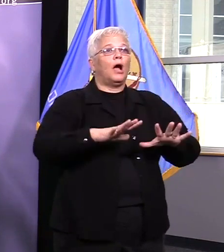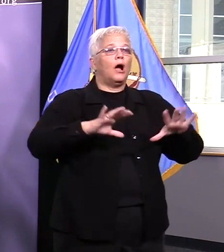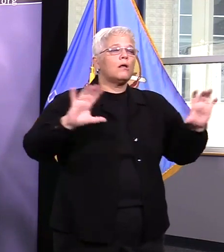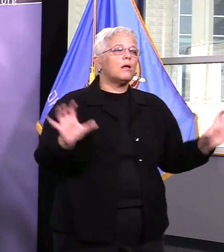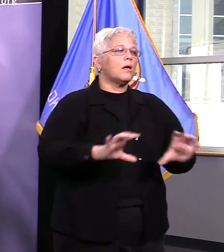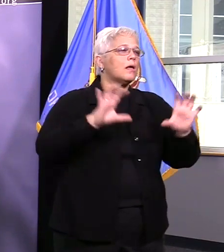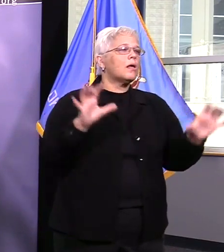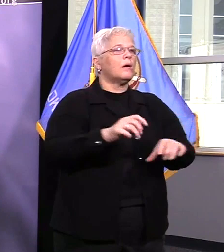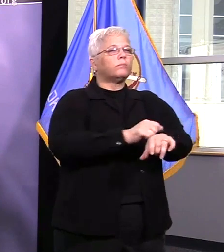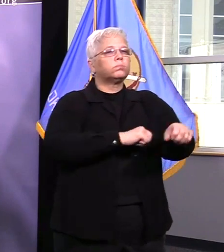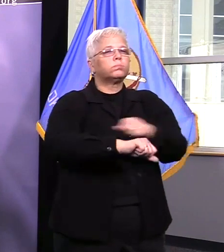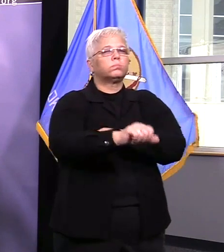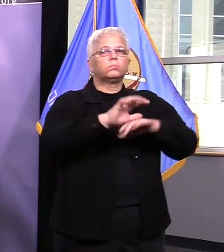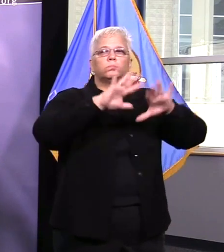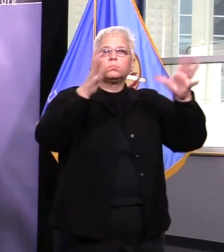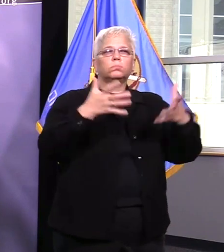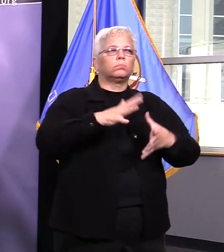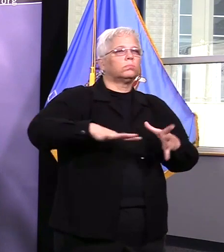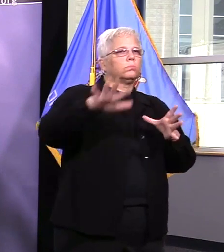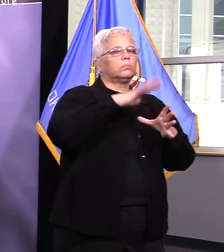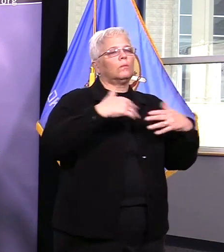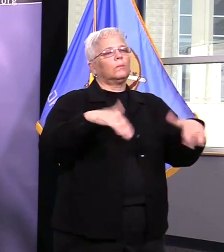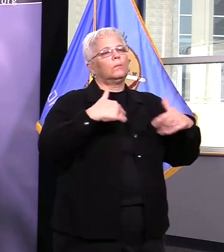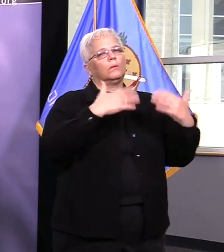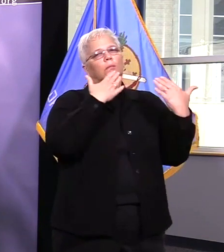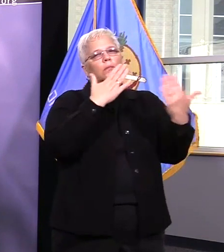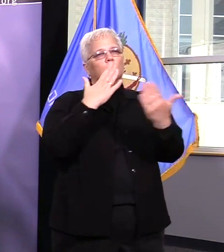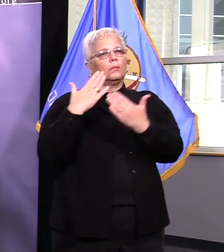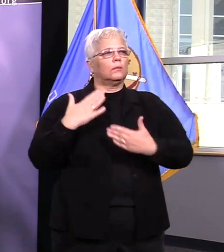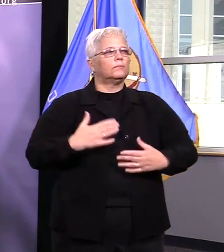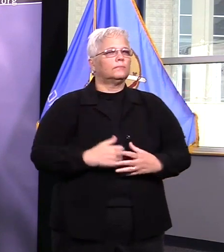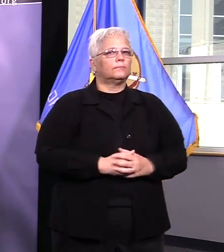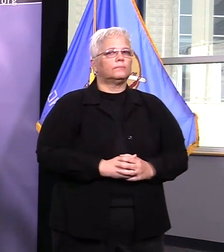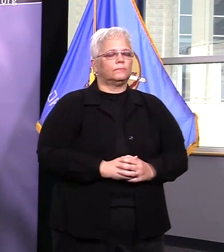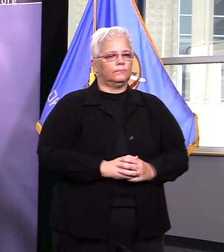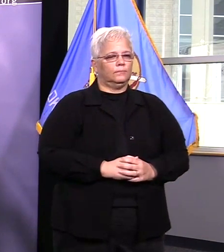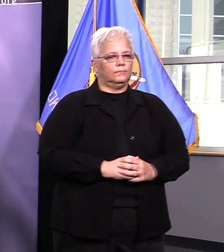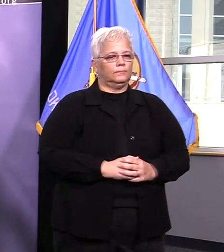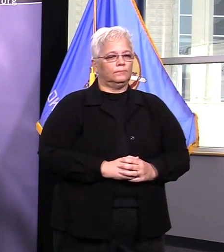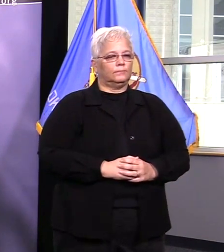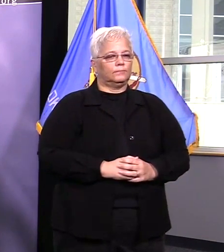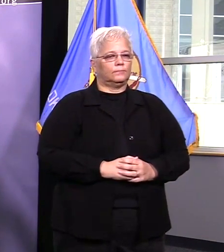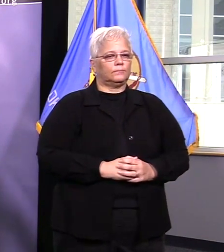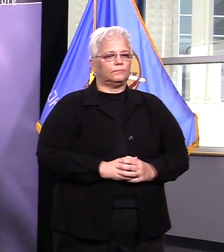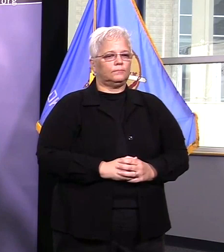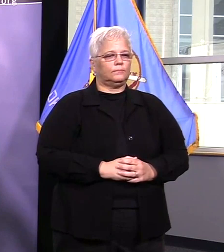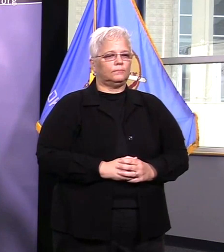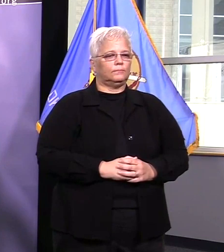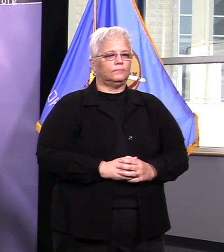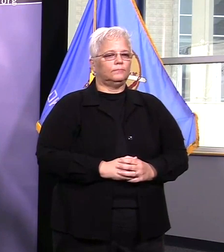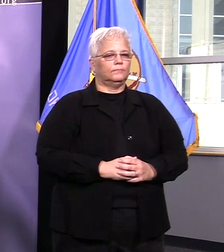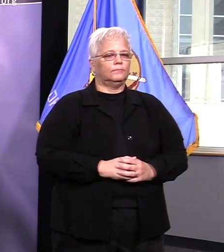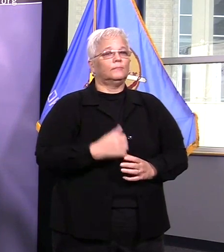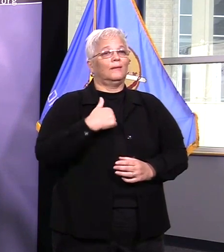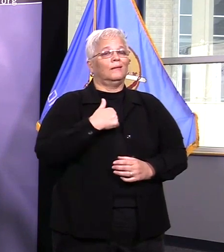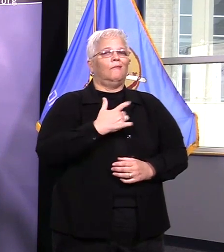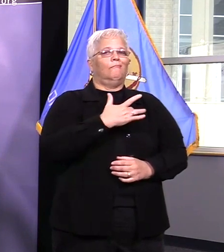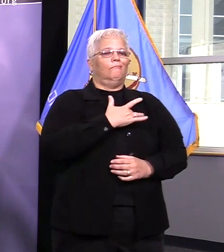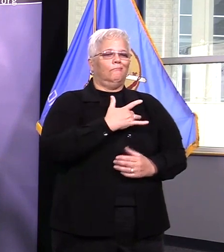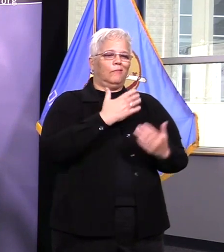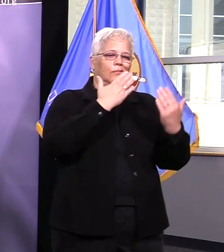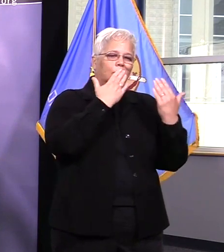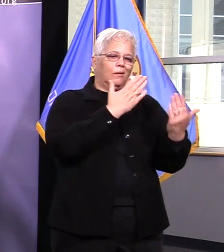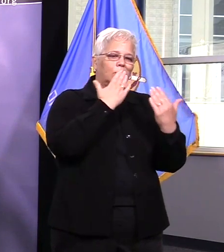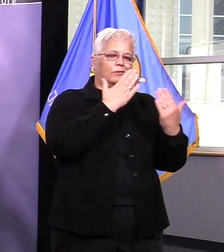that this pandemic has brought on i would also like to give a special thank you to our health care professionals who truly are on the front lines